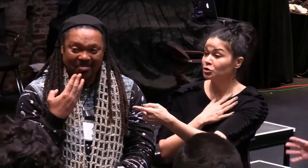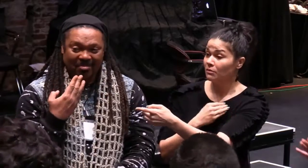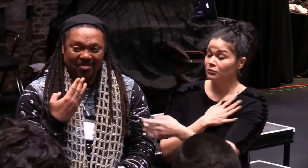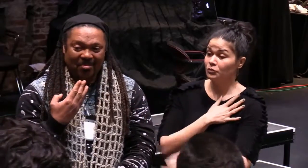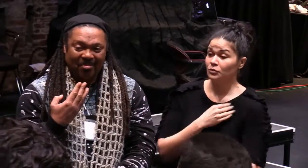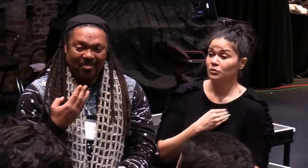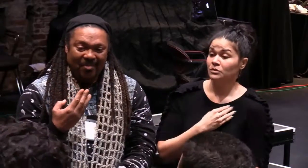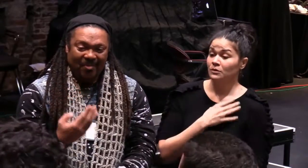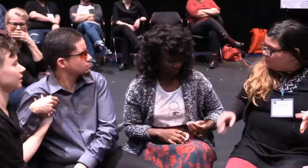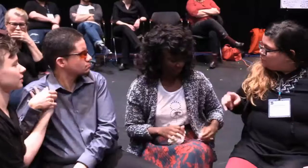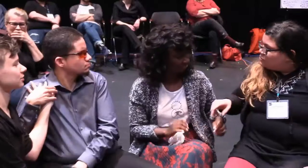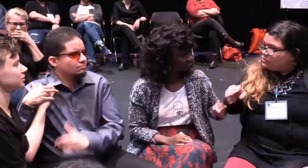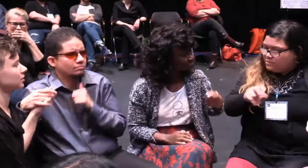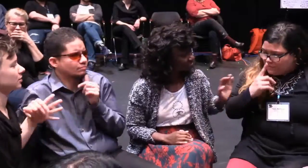unpack it? Or Yasha, do you want to unpack it?